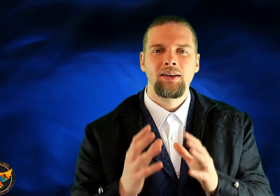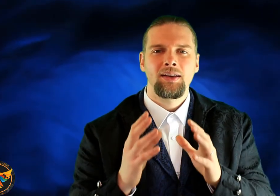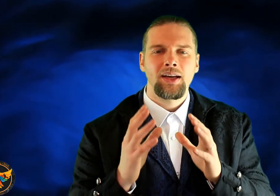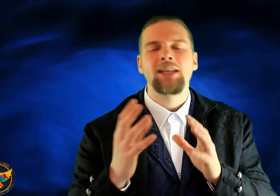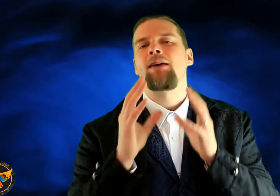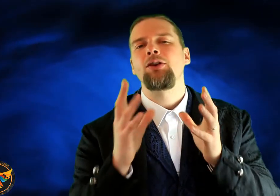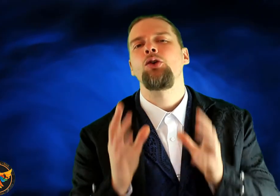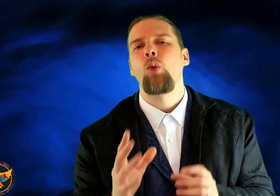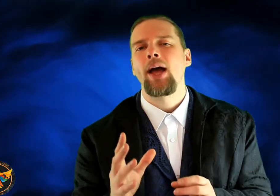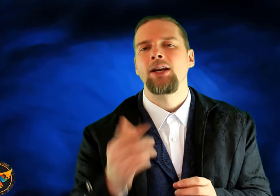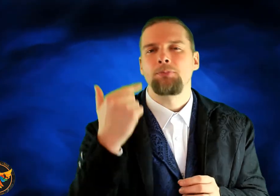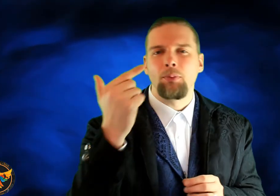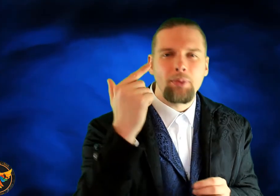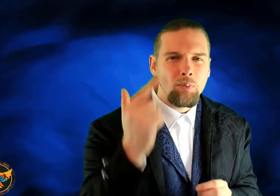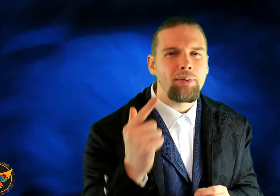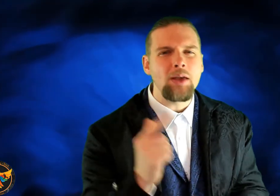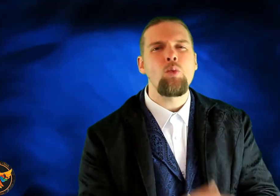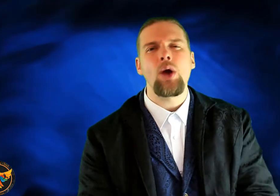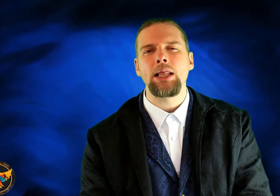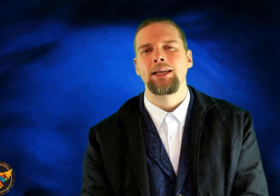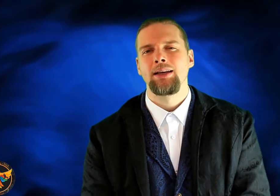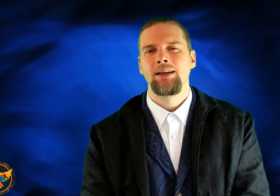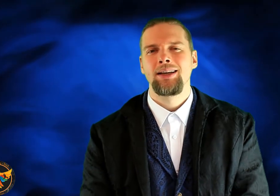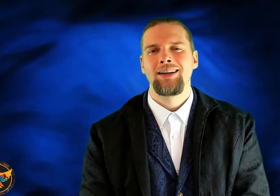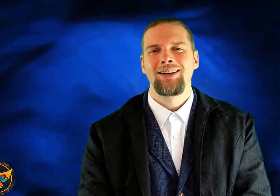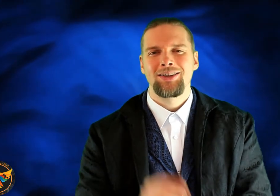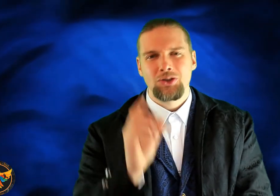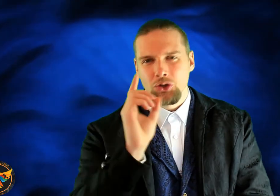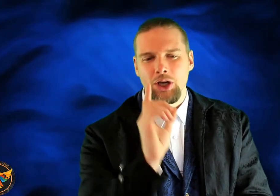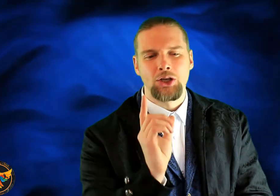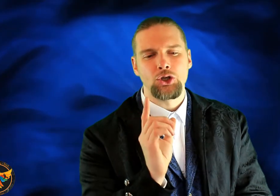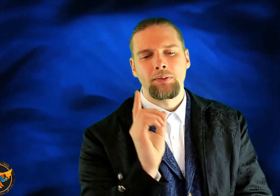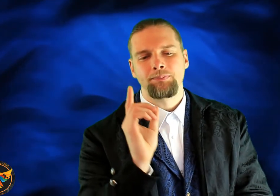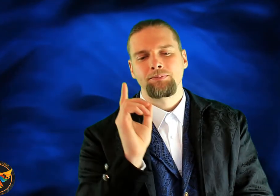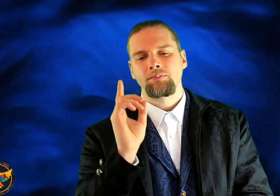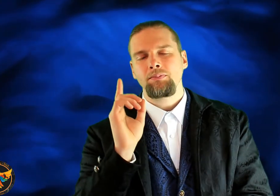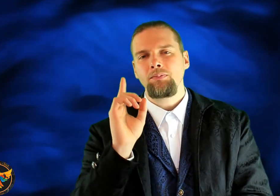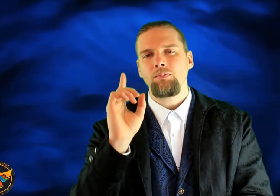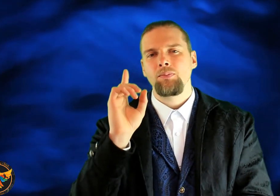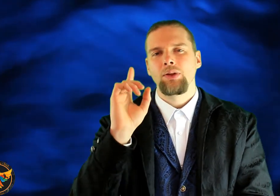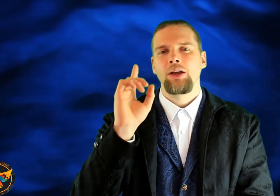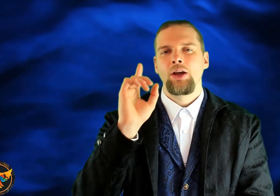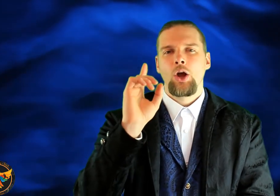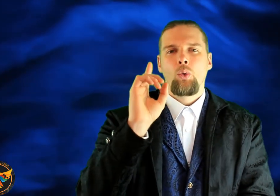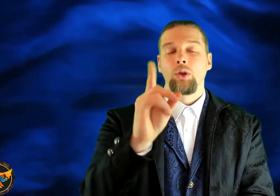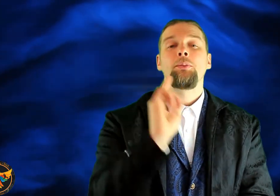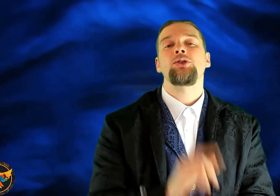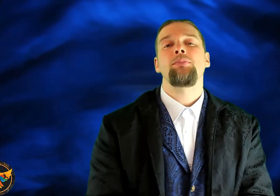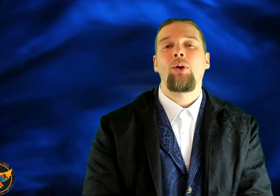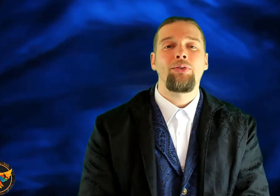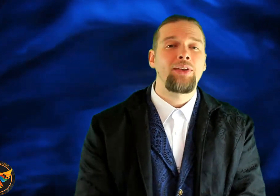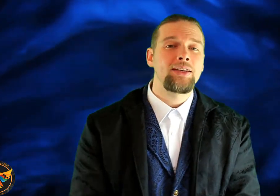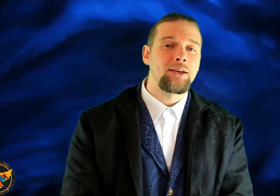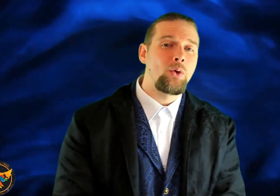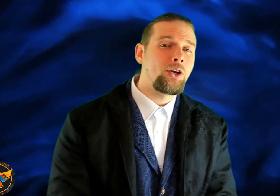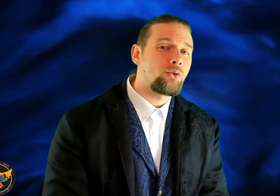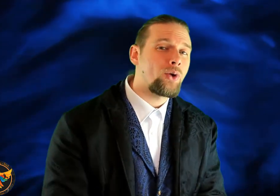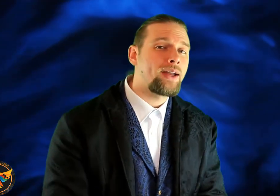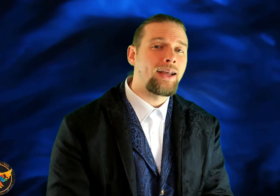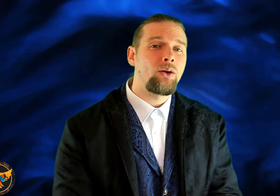And it's having an awareness, but being willing to change. One of the most important things that I want you to write down